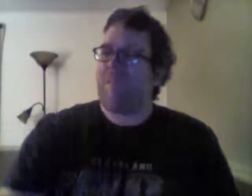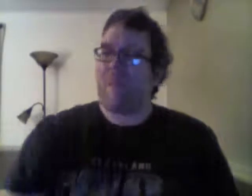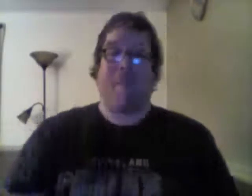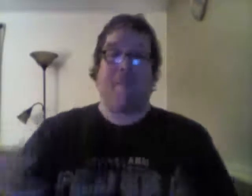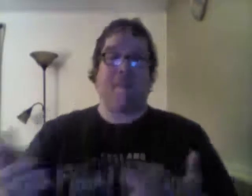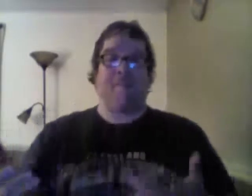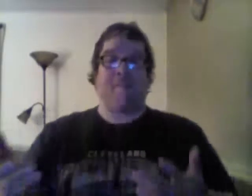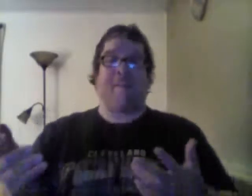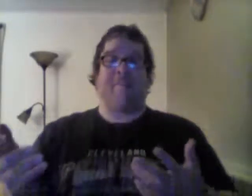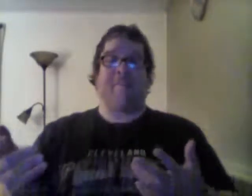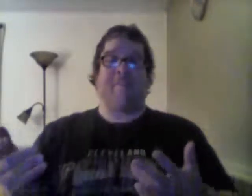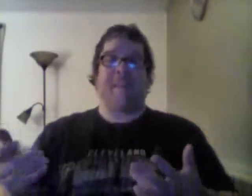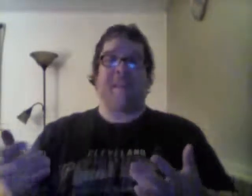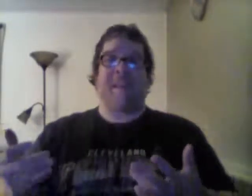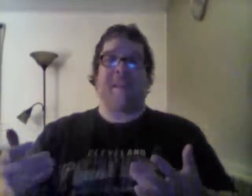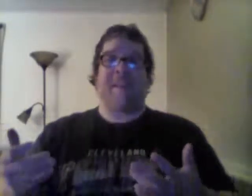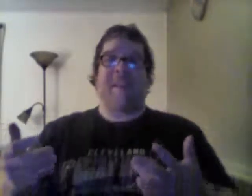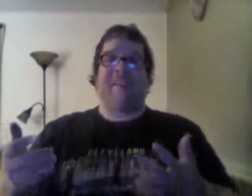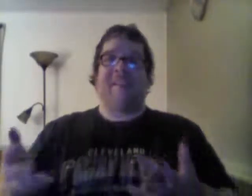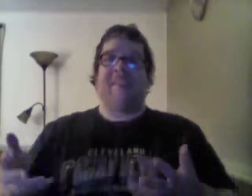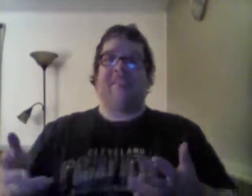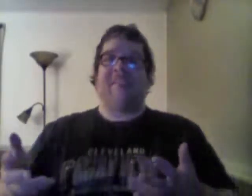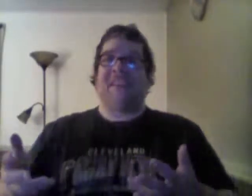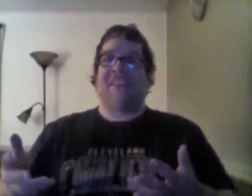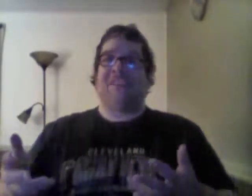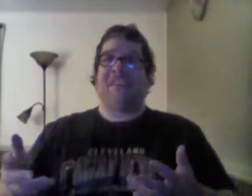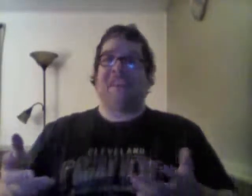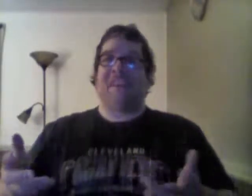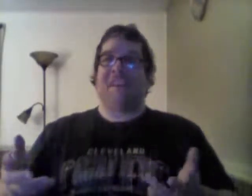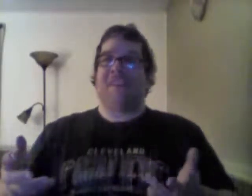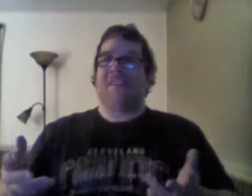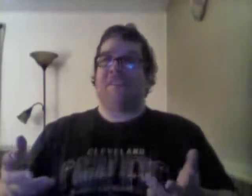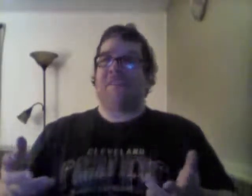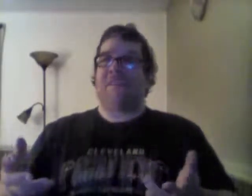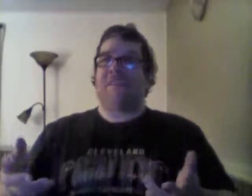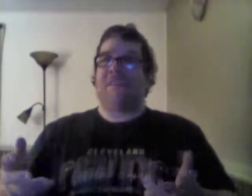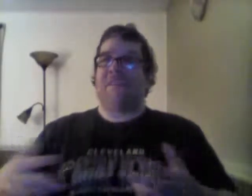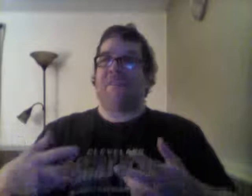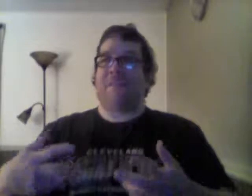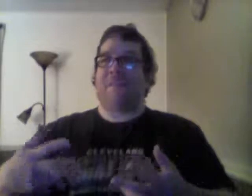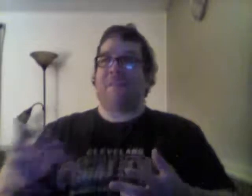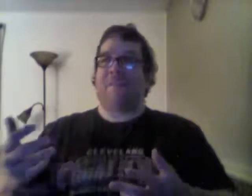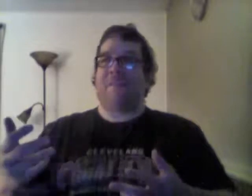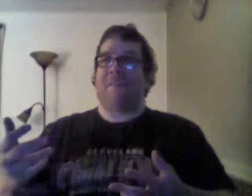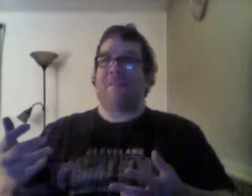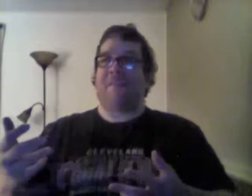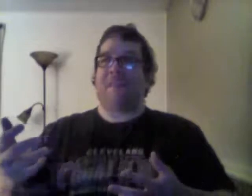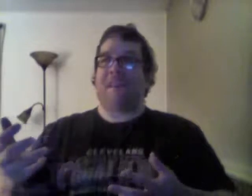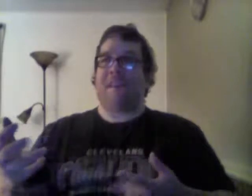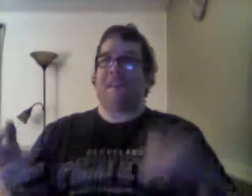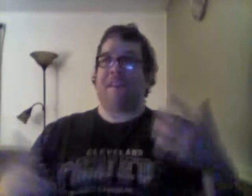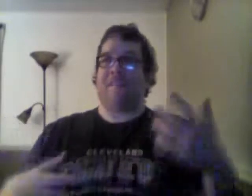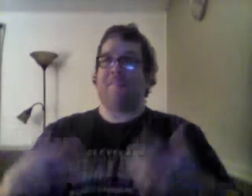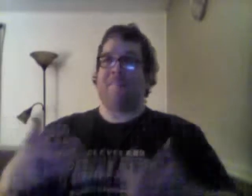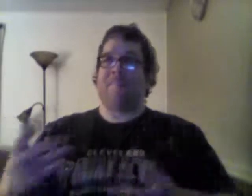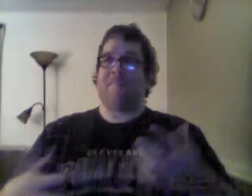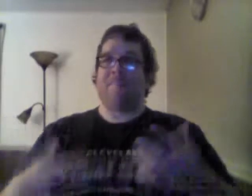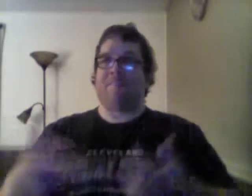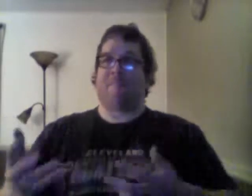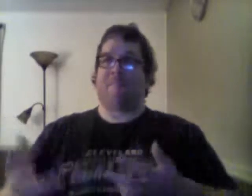wannabe punk rockers. And they tell this legend of the story of this, uh, little